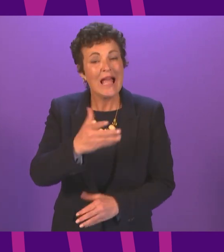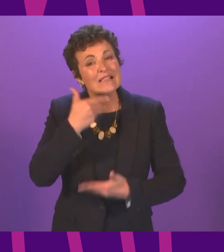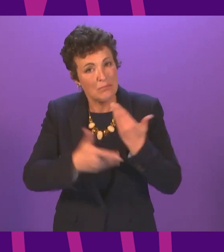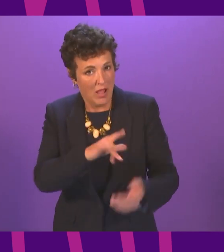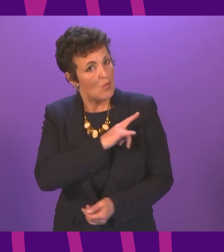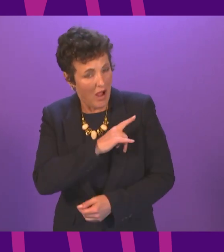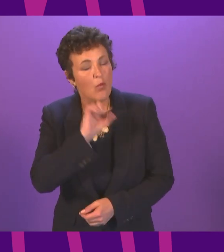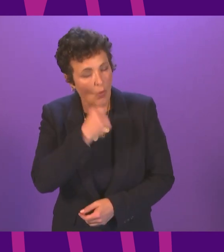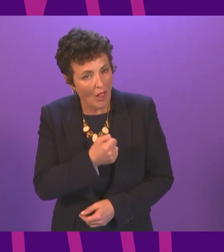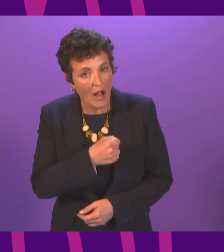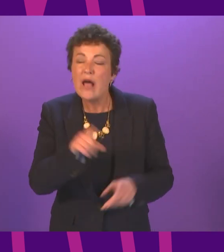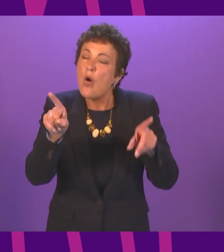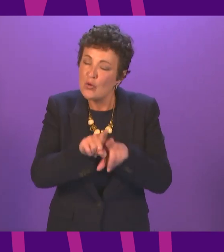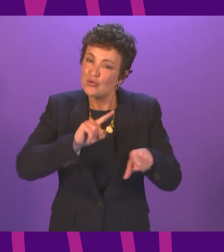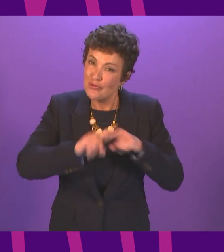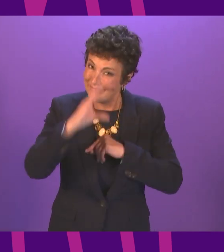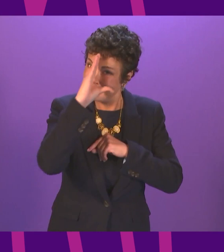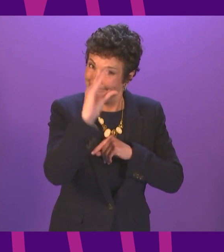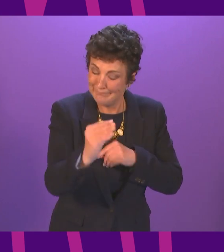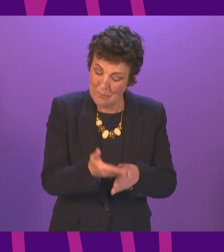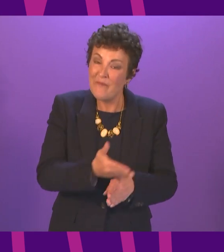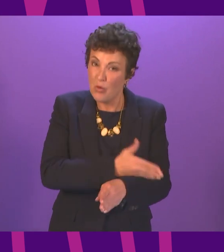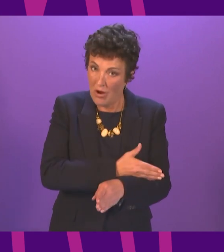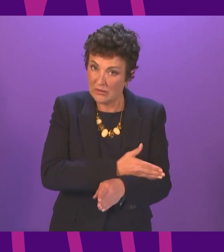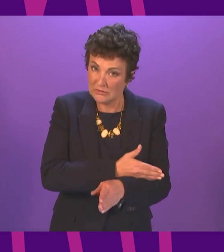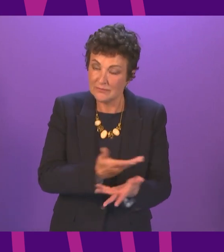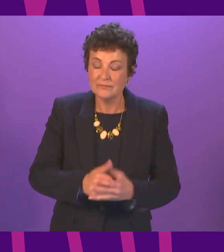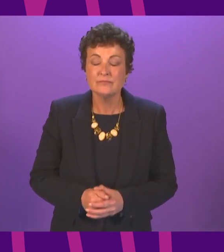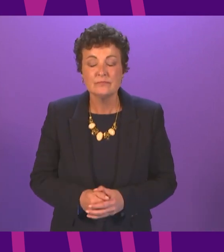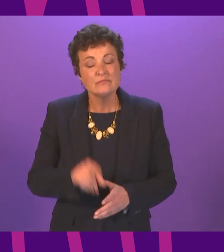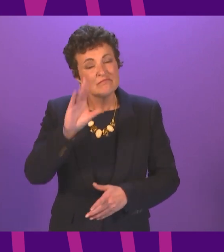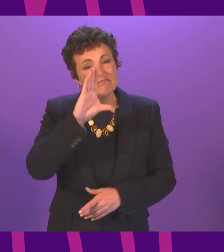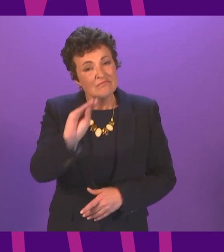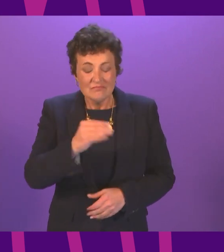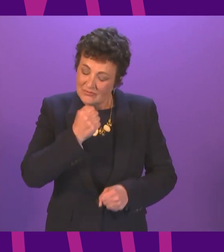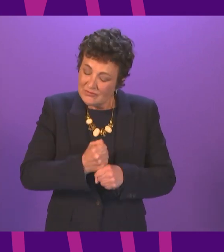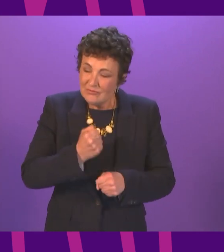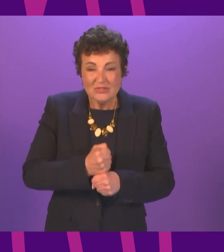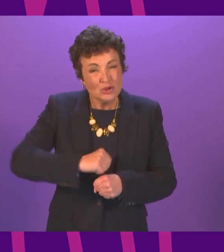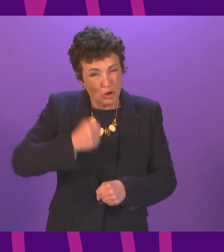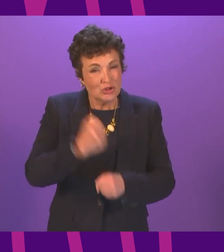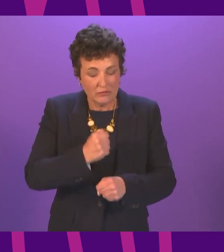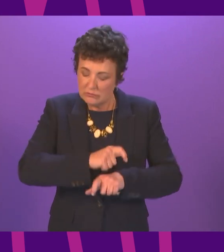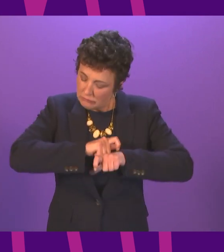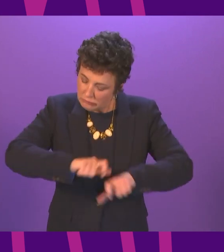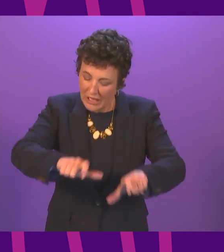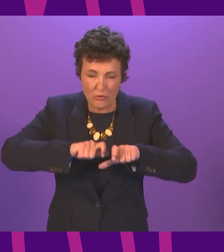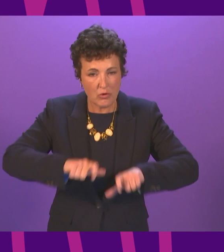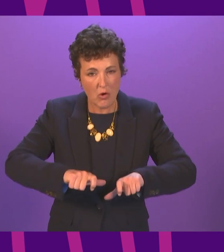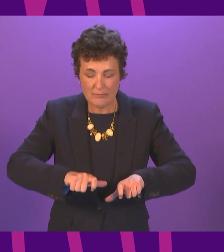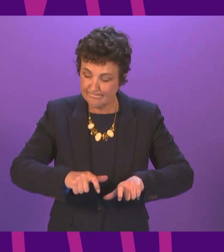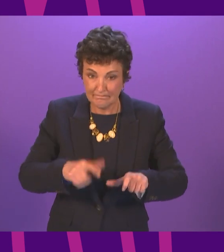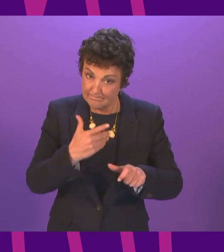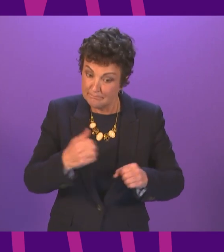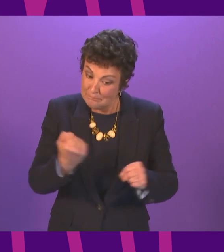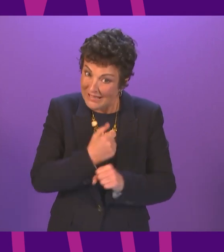any changes as we possibly can do. Presenting officer, the Scottish Government will, of course, continue to take the necessary decisions to guide the country safely